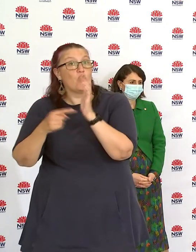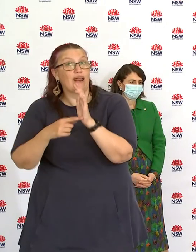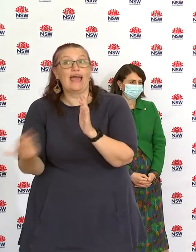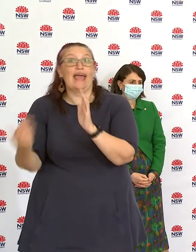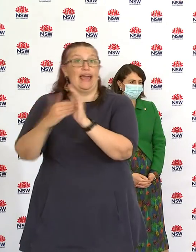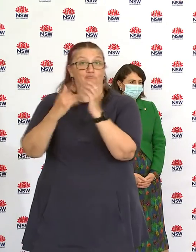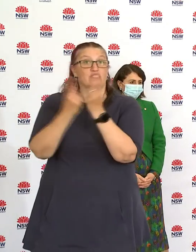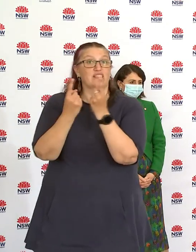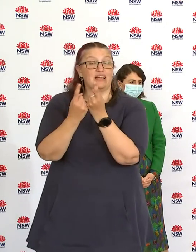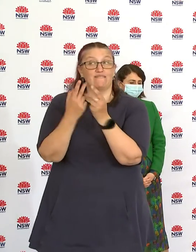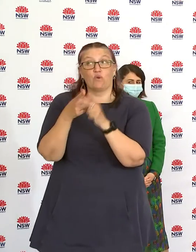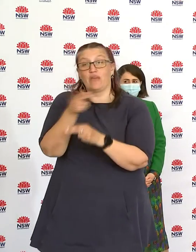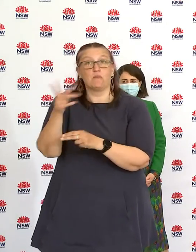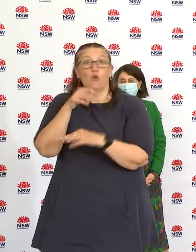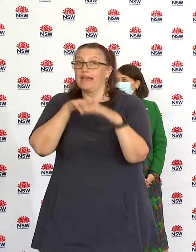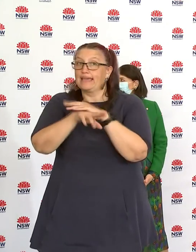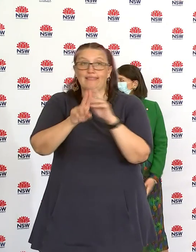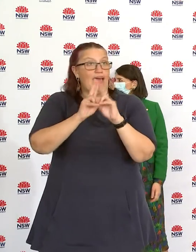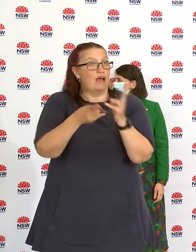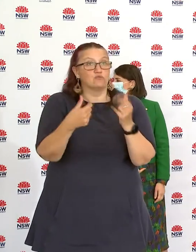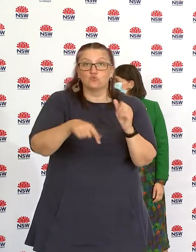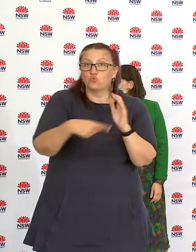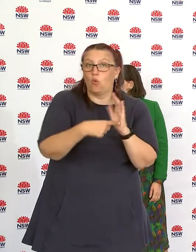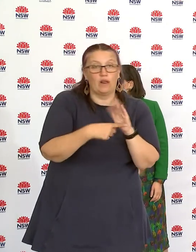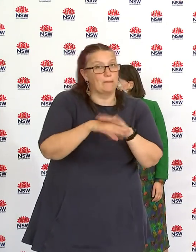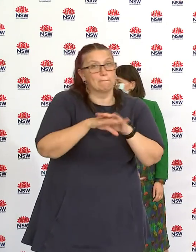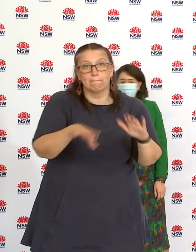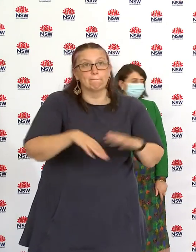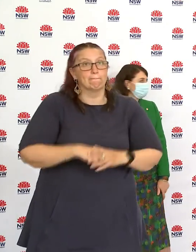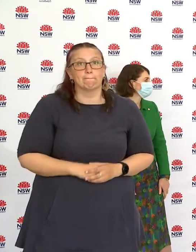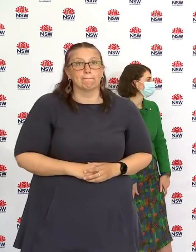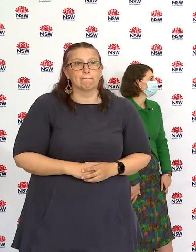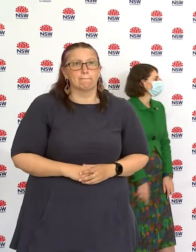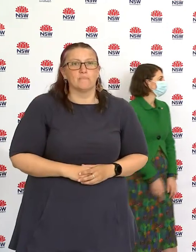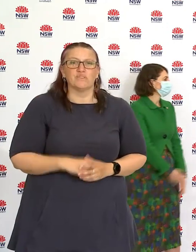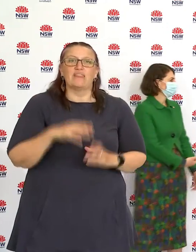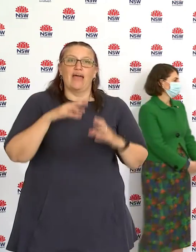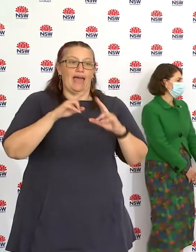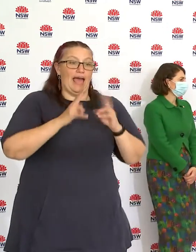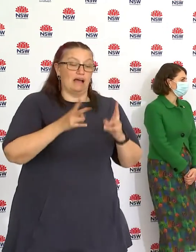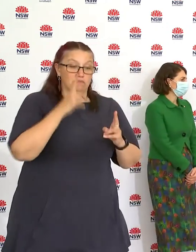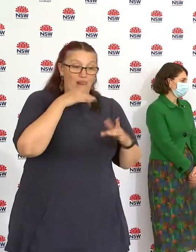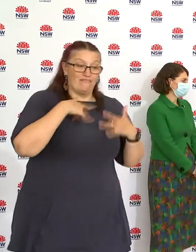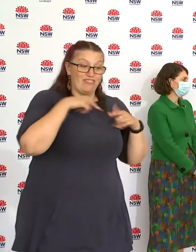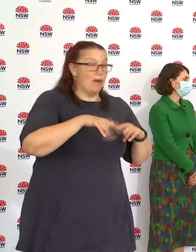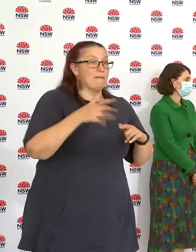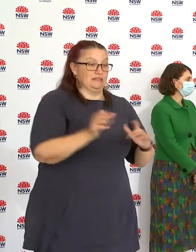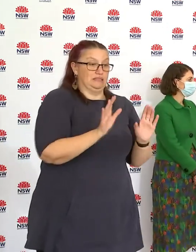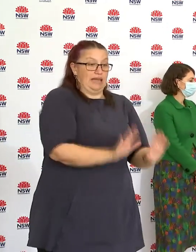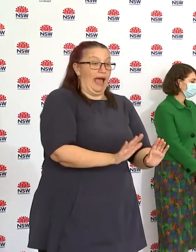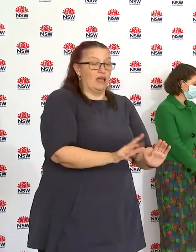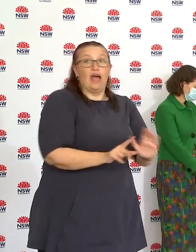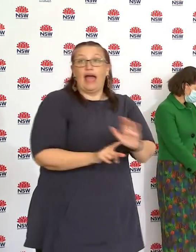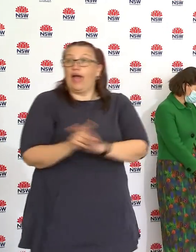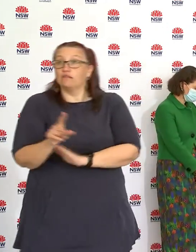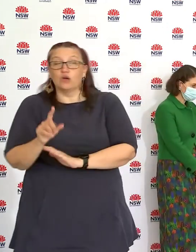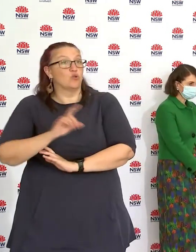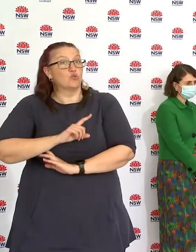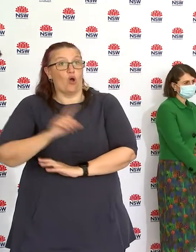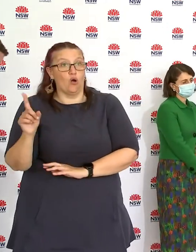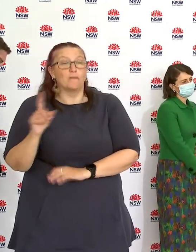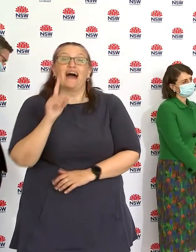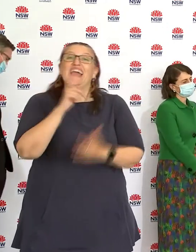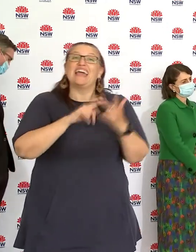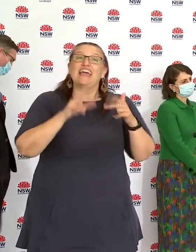and we want complete segregation areas where there is it's a no-go zone for the household household people but if there's an opportunity that you're getting an air conditioner